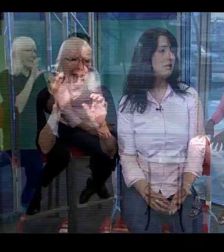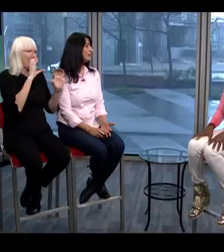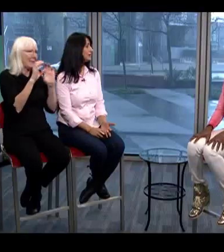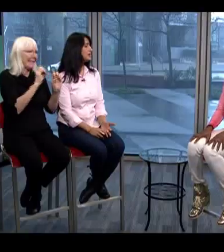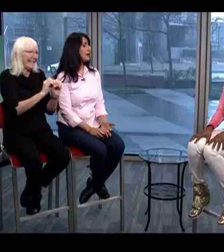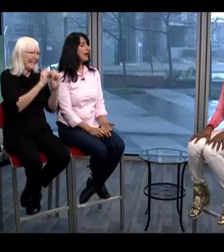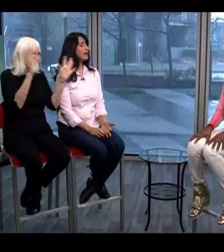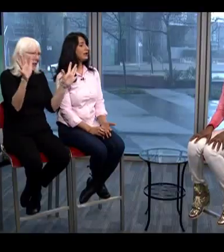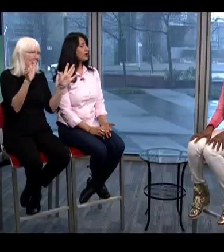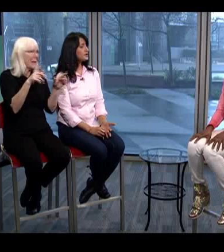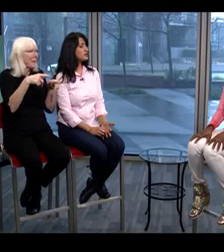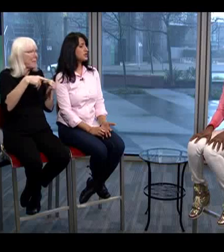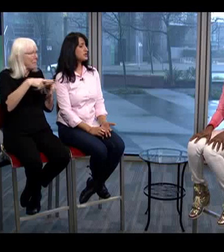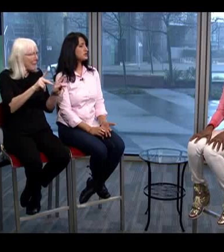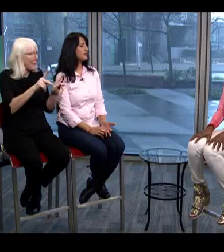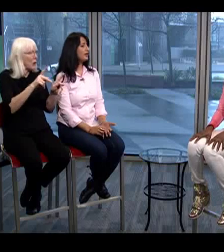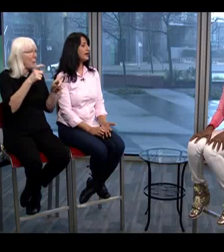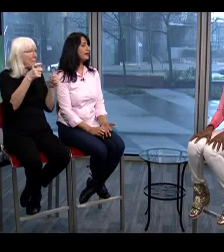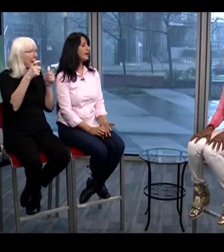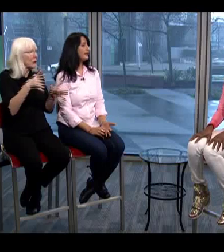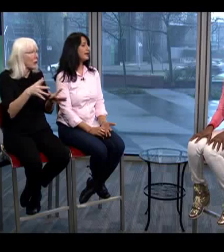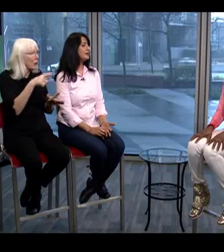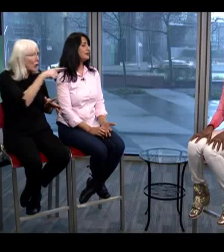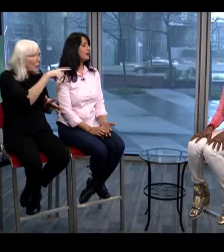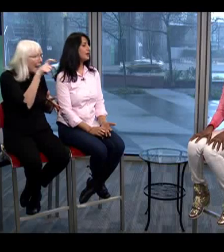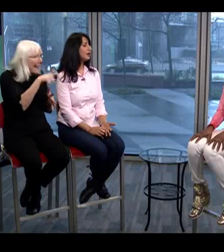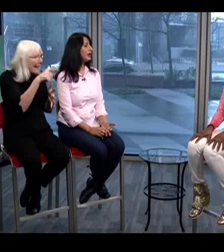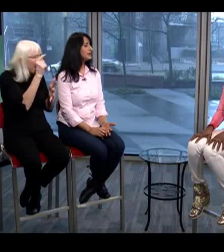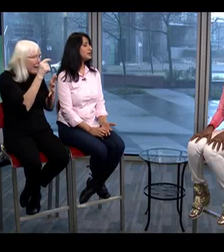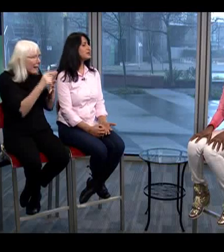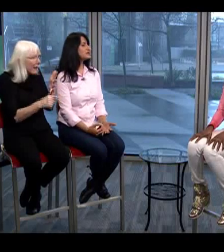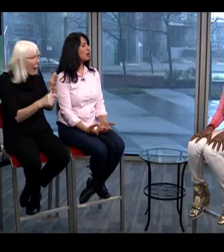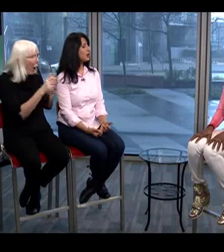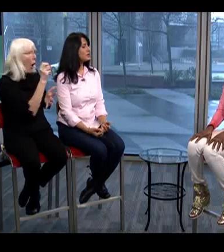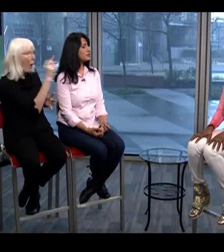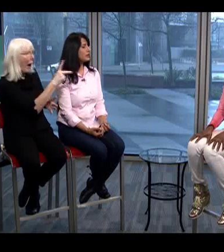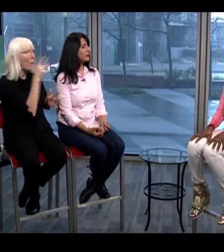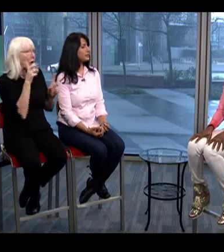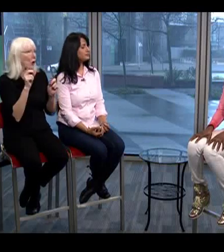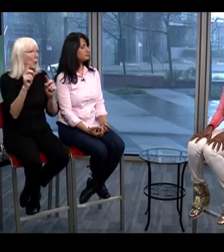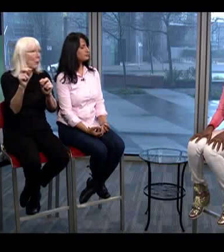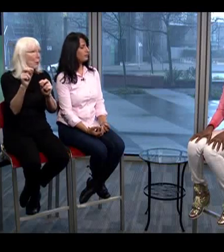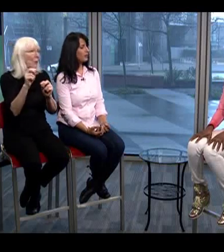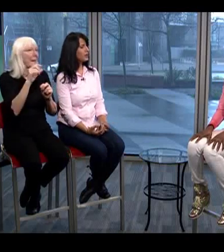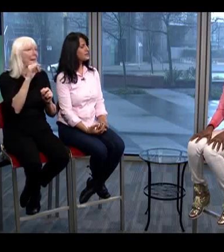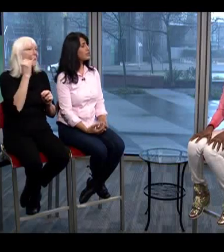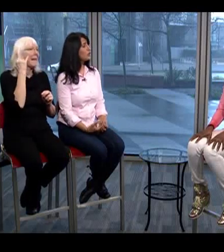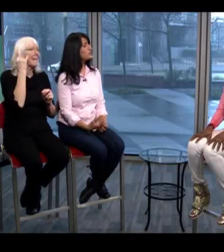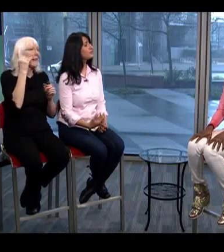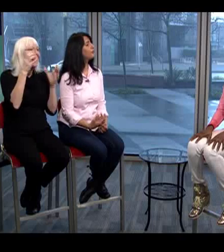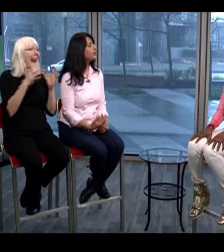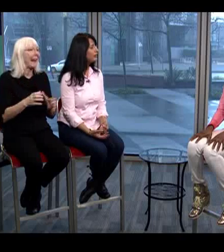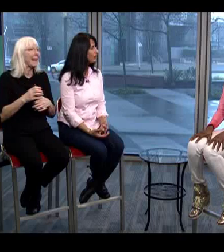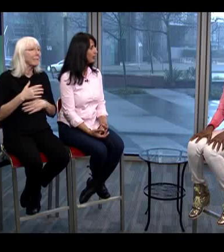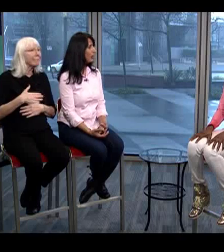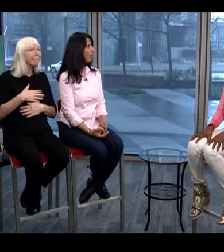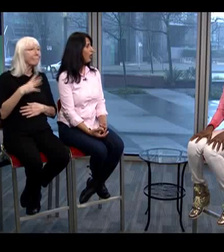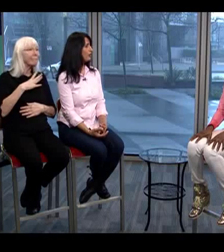client and in a lot of situations we find that the client is not um is almost in fear of